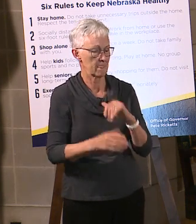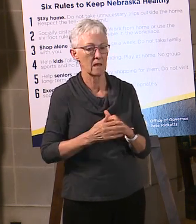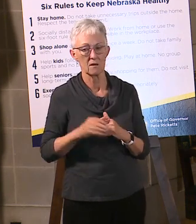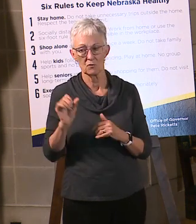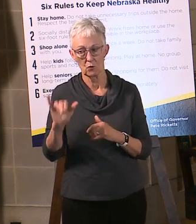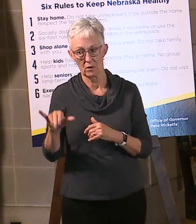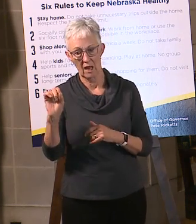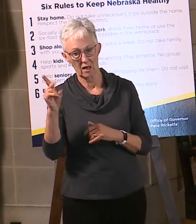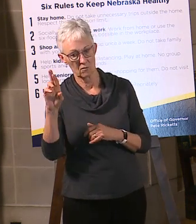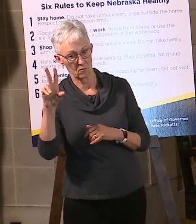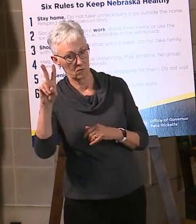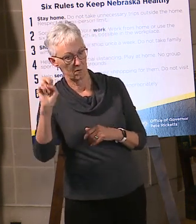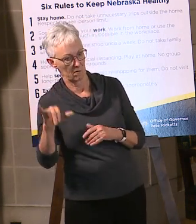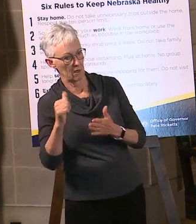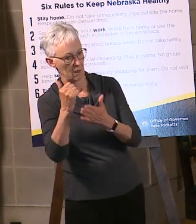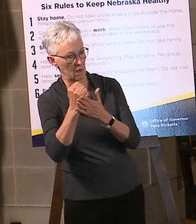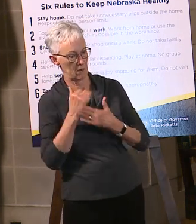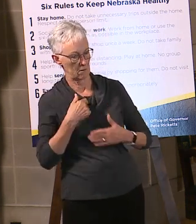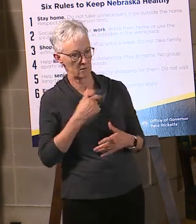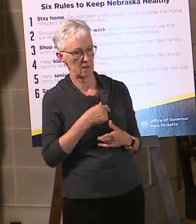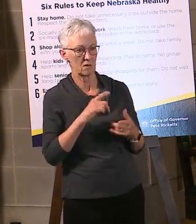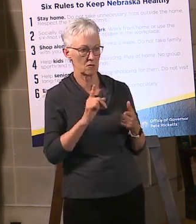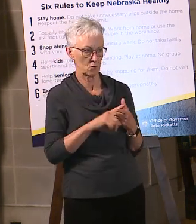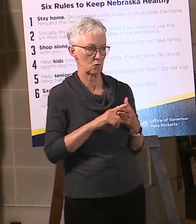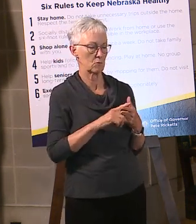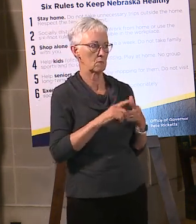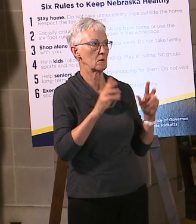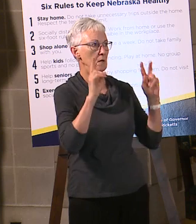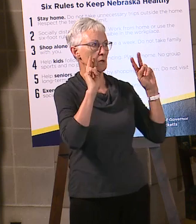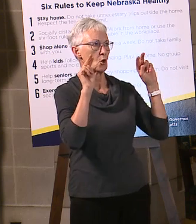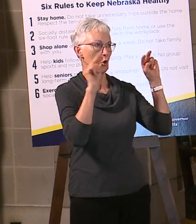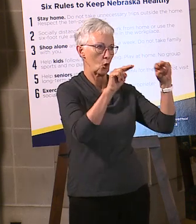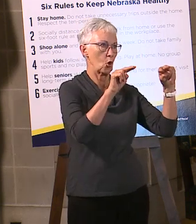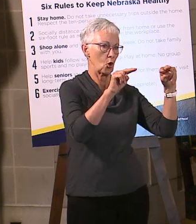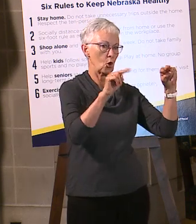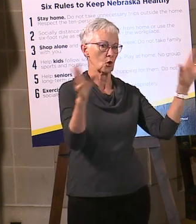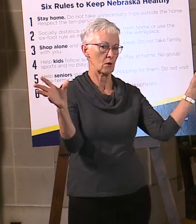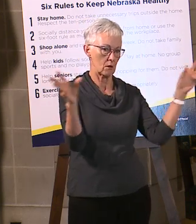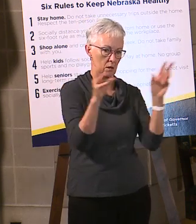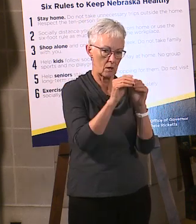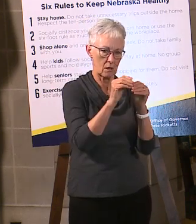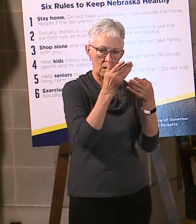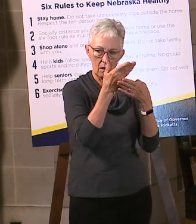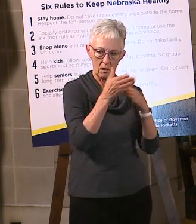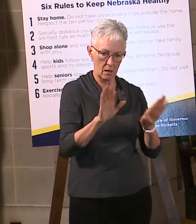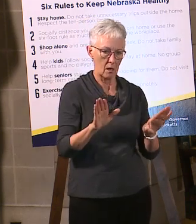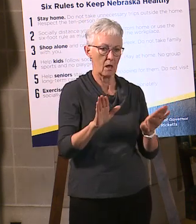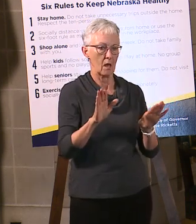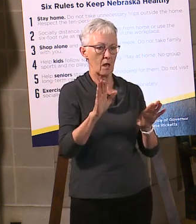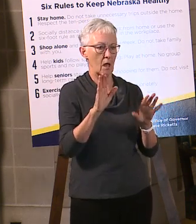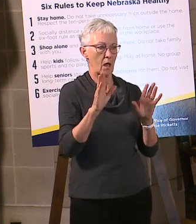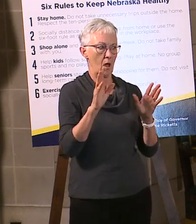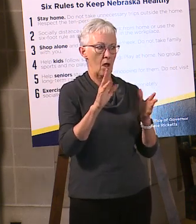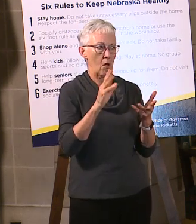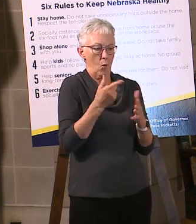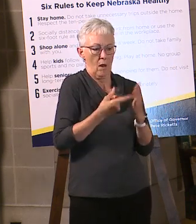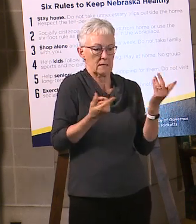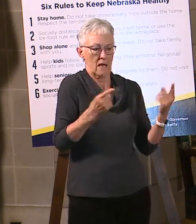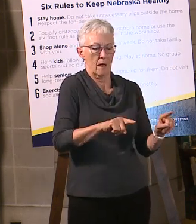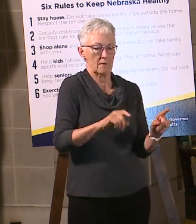what we all kind of qualitatively already know. Question for Kathy Lyons? Yeah, Kathy, can you come up please? Yes.